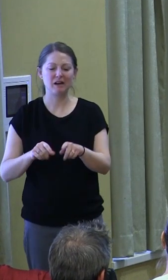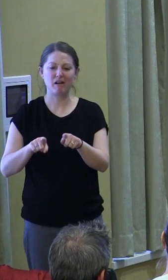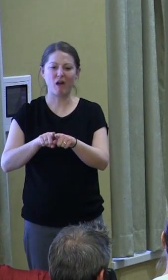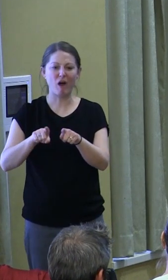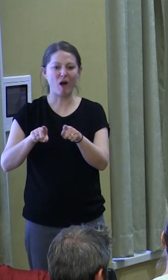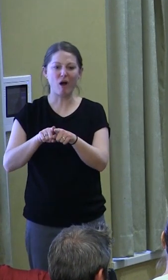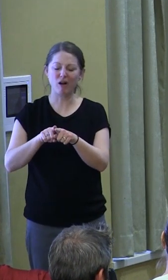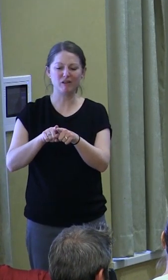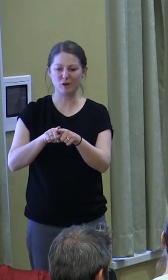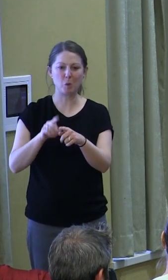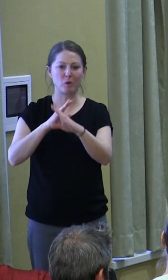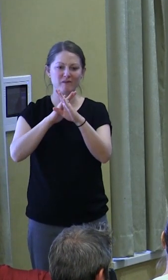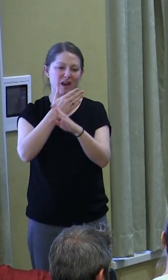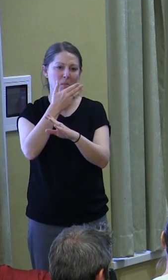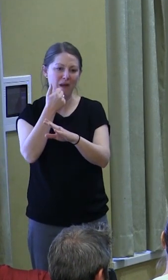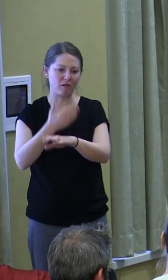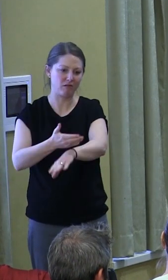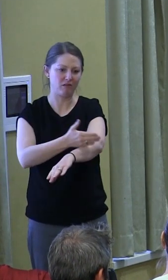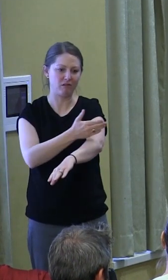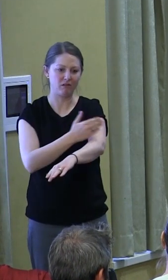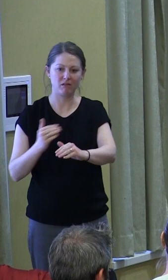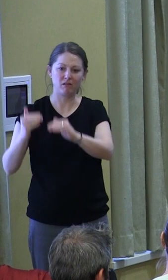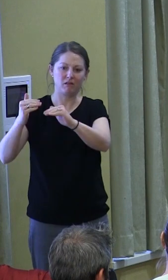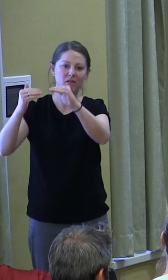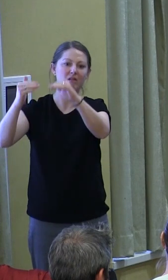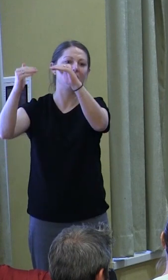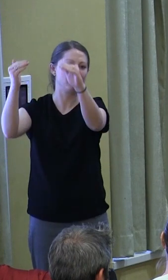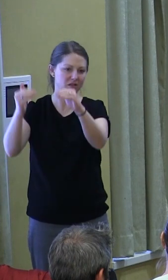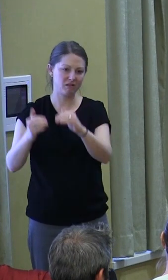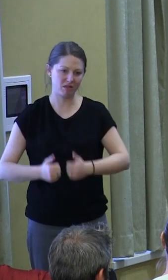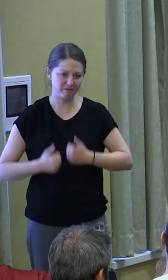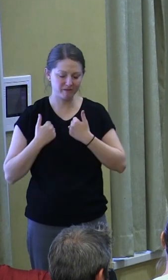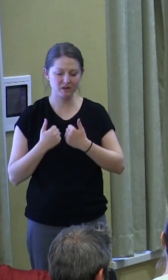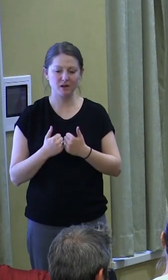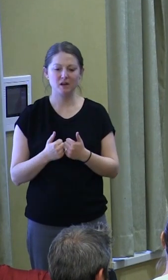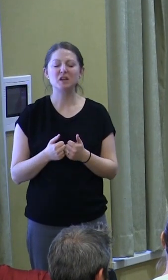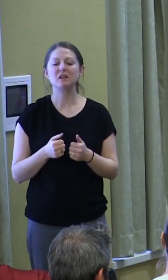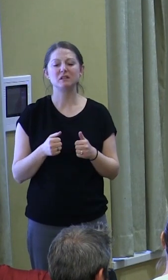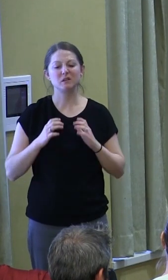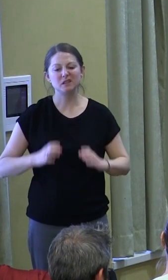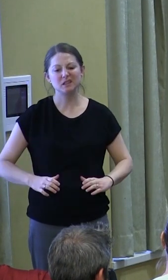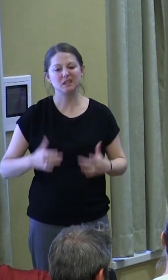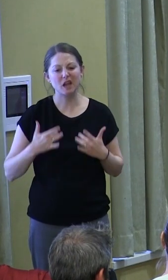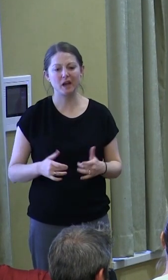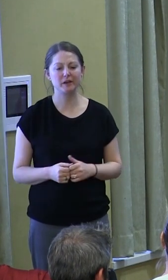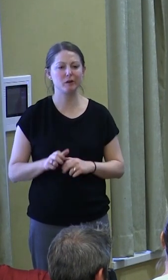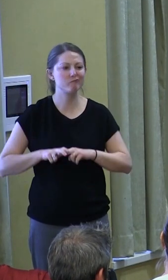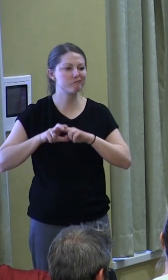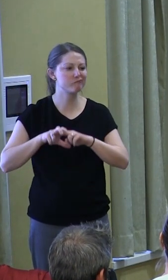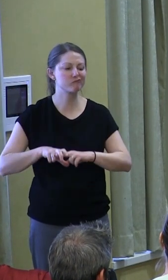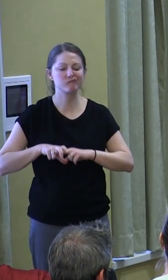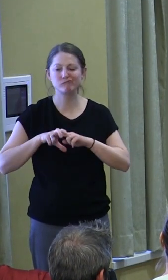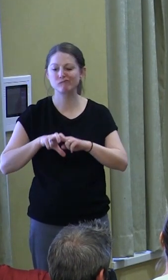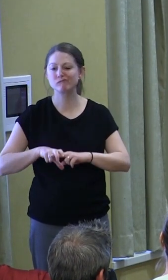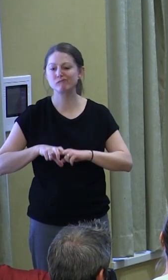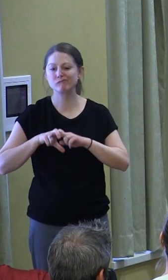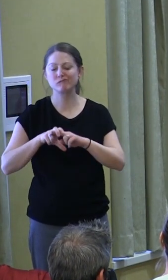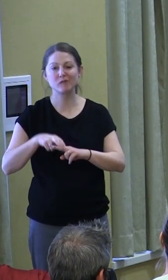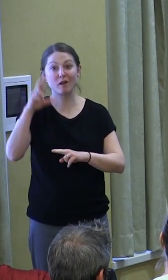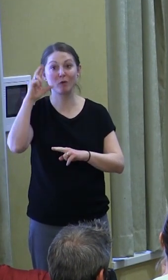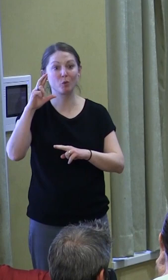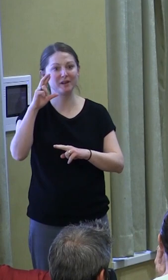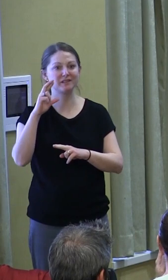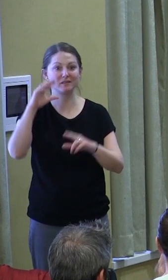leading better lives together. So citizens tend to sit around waiting for reasons to hope,